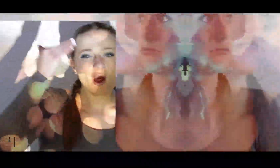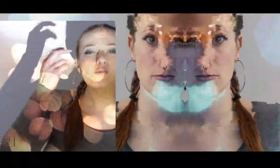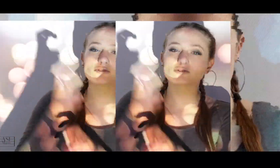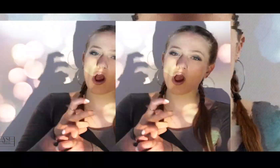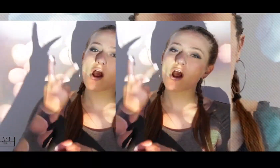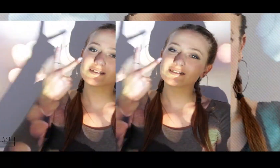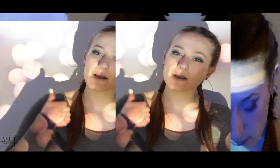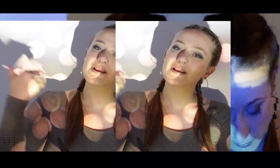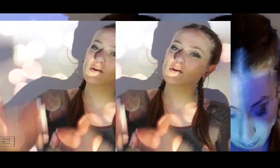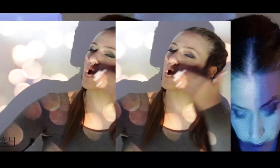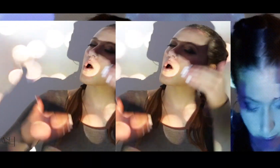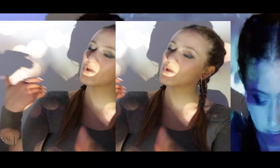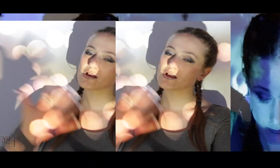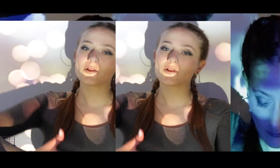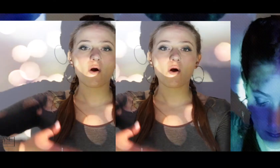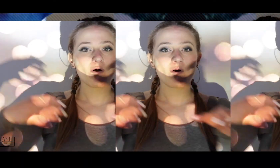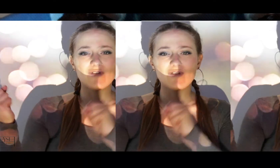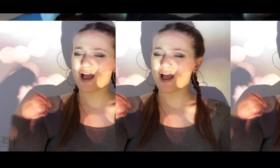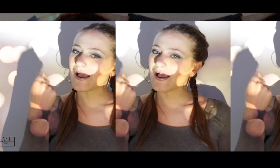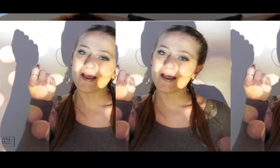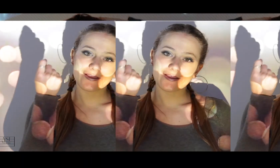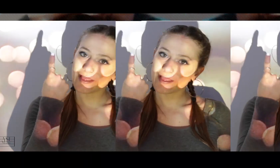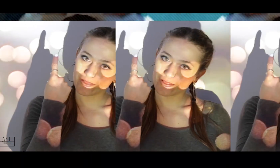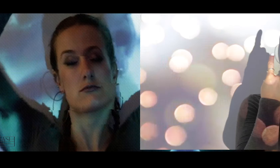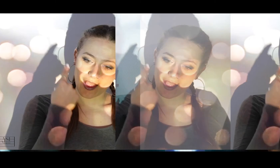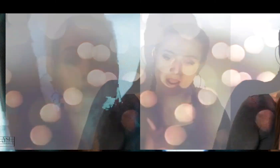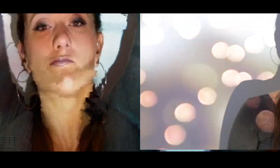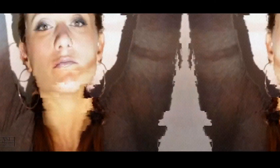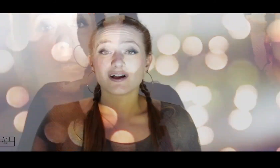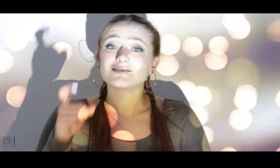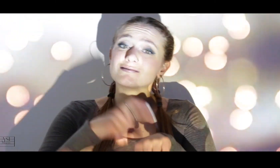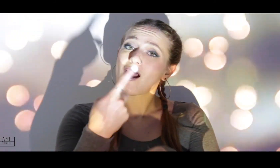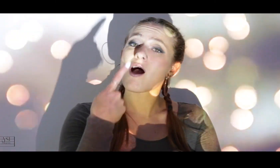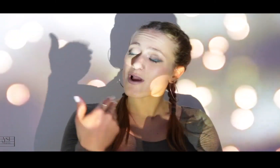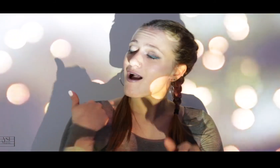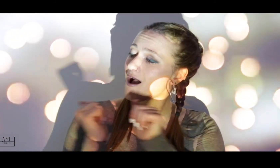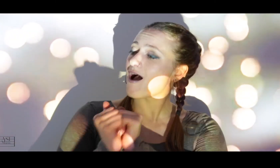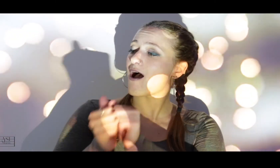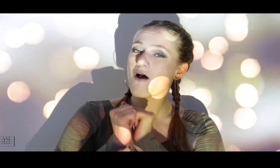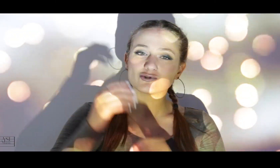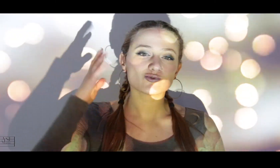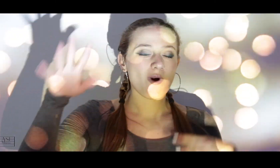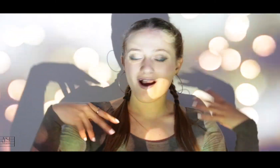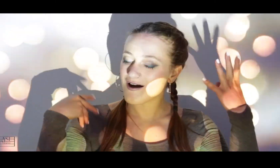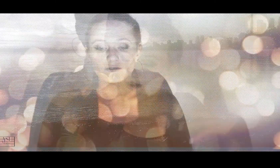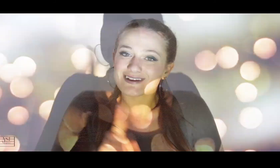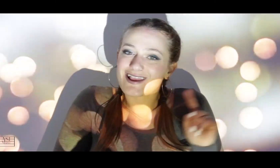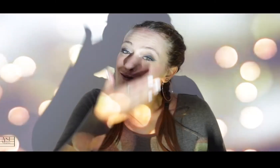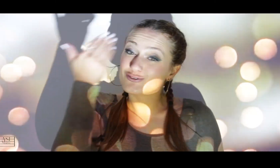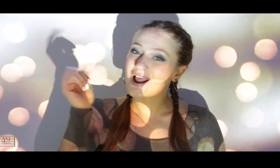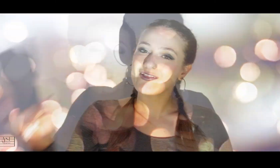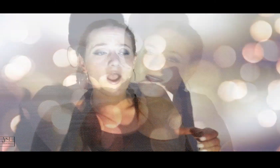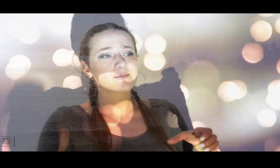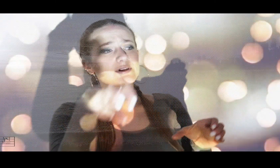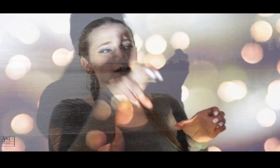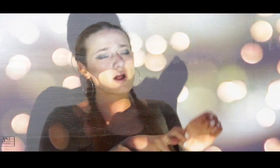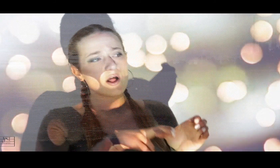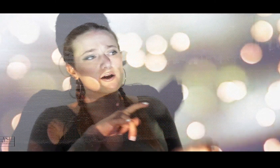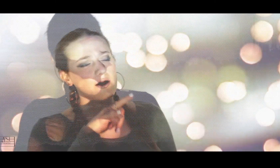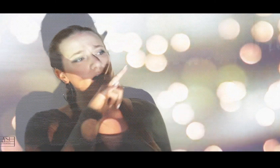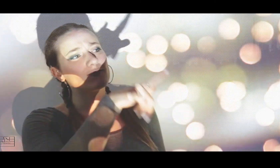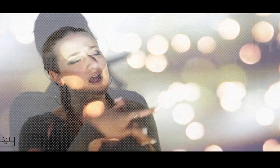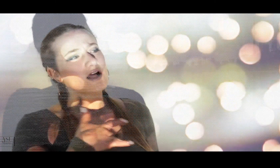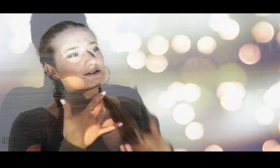Girl, it's hard to see me go so fast, yeah, I get that Times that we have so wild, can't forget that